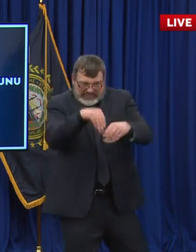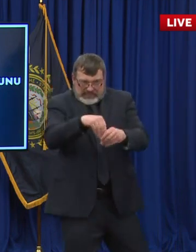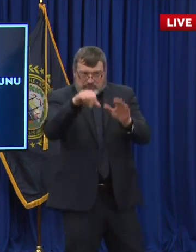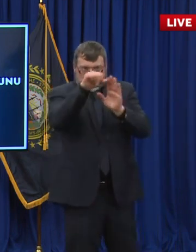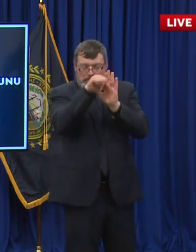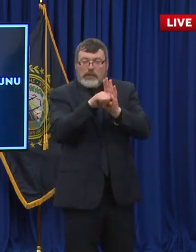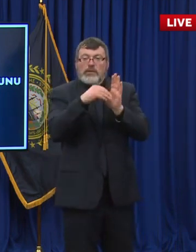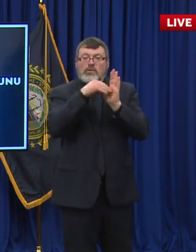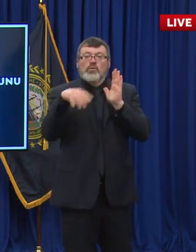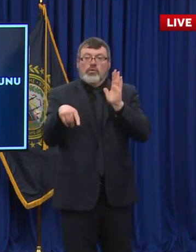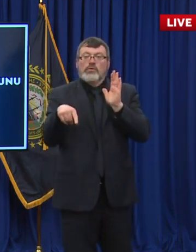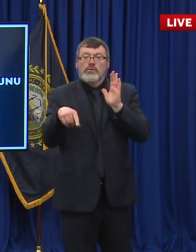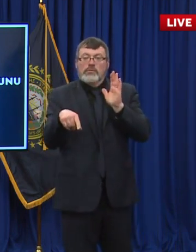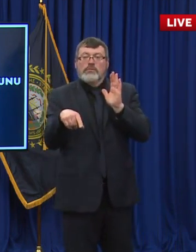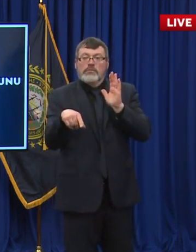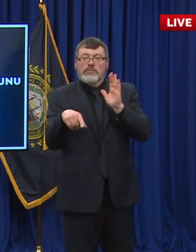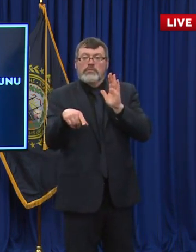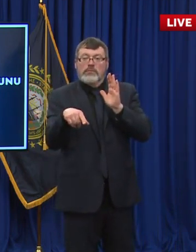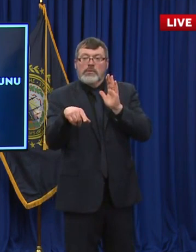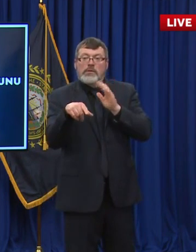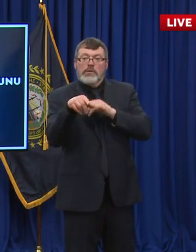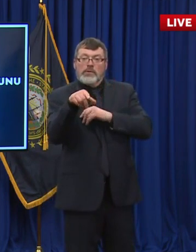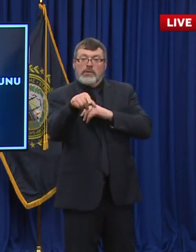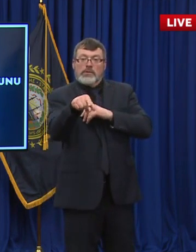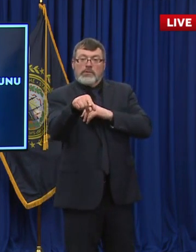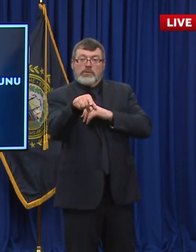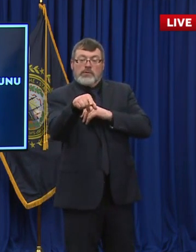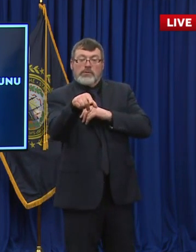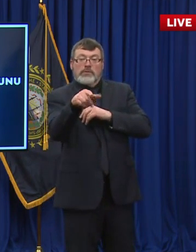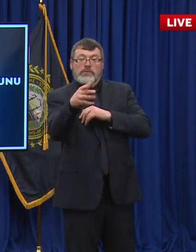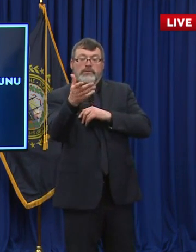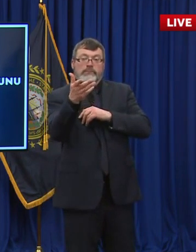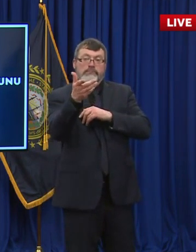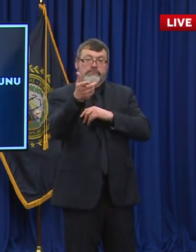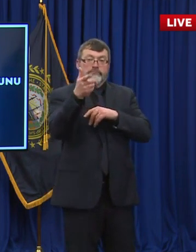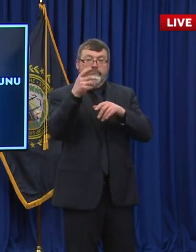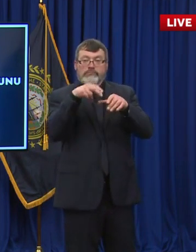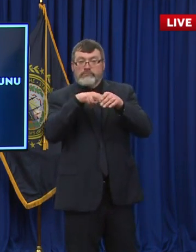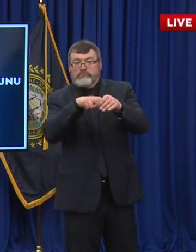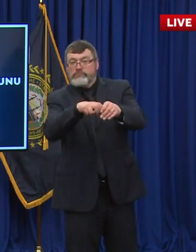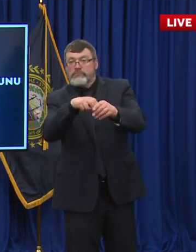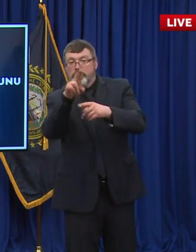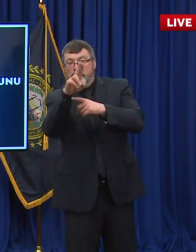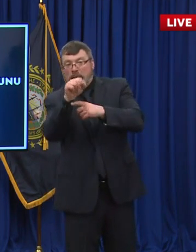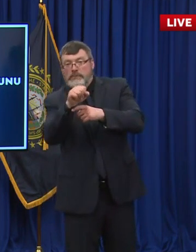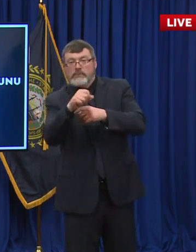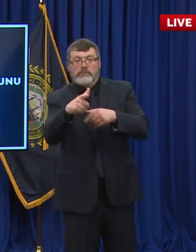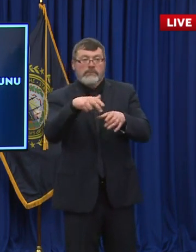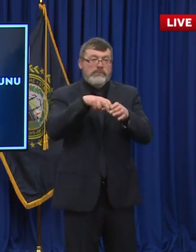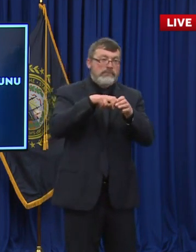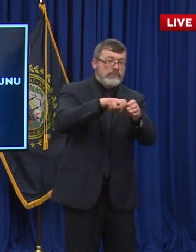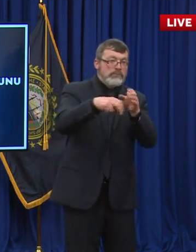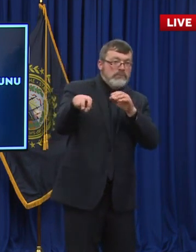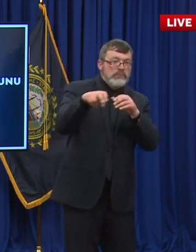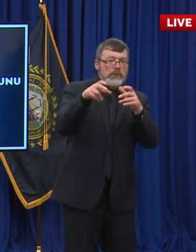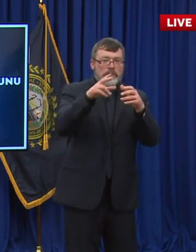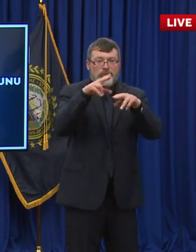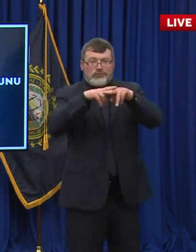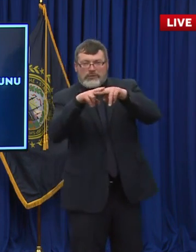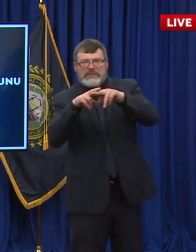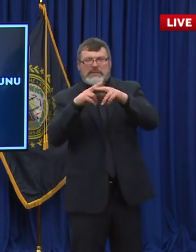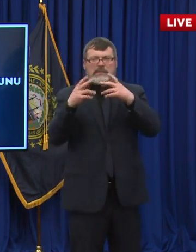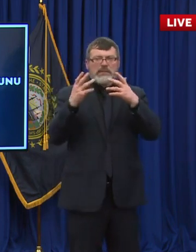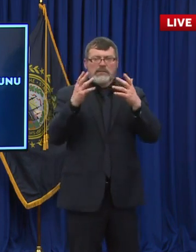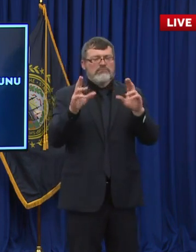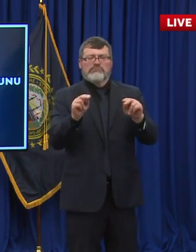course, we reemphasize that all the time. And I think that the university systems have been very good about trying to manage that as best they can. I mean, look, if